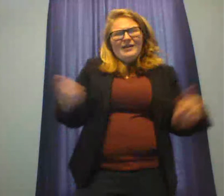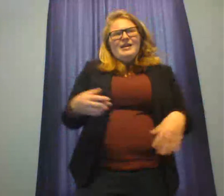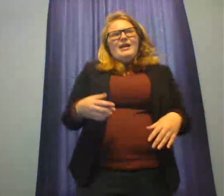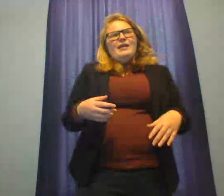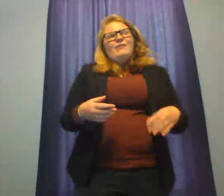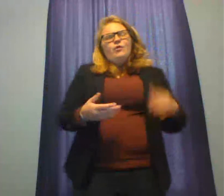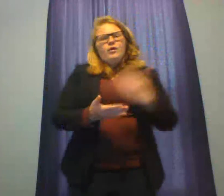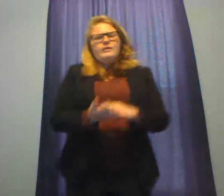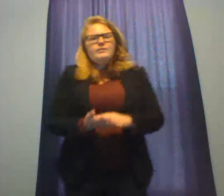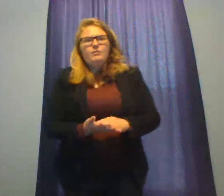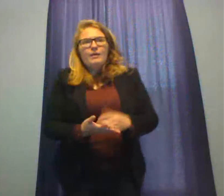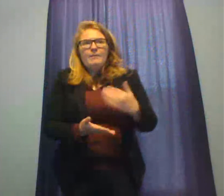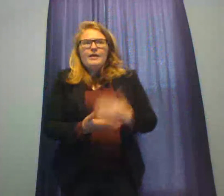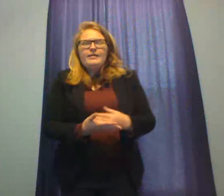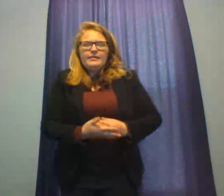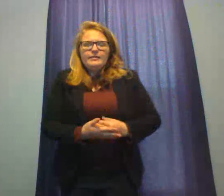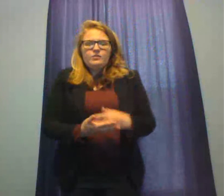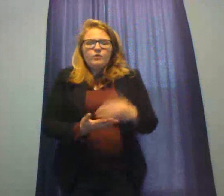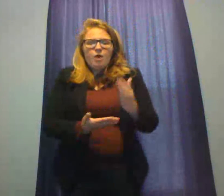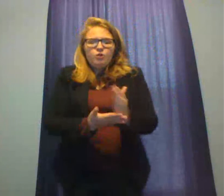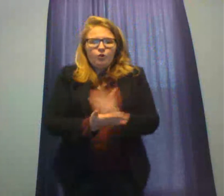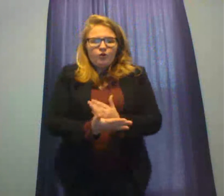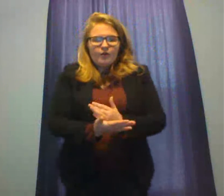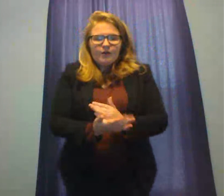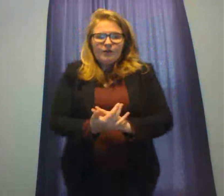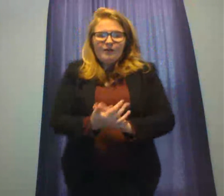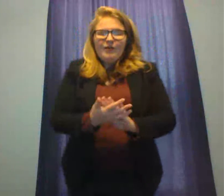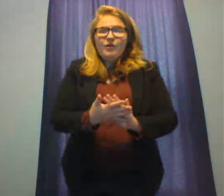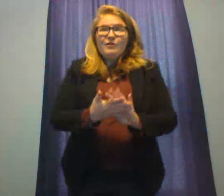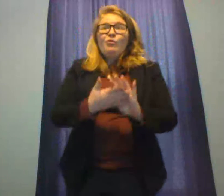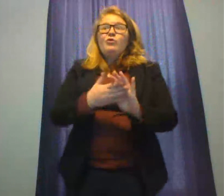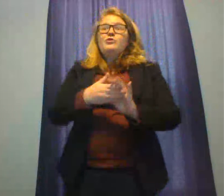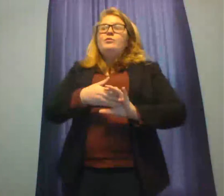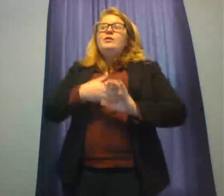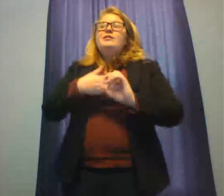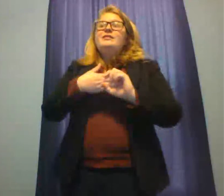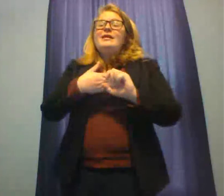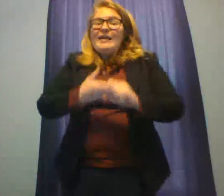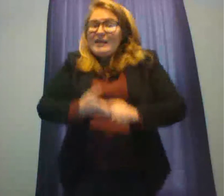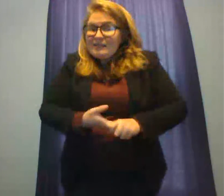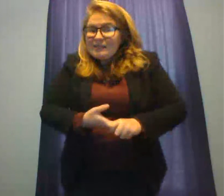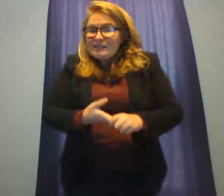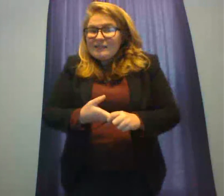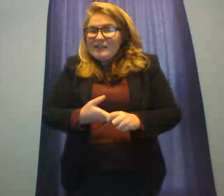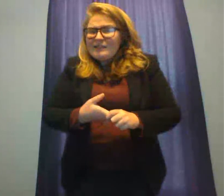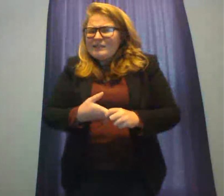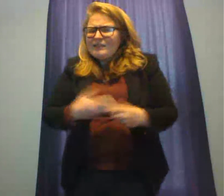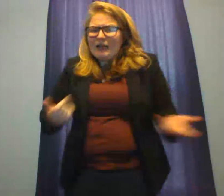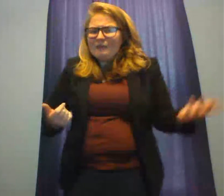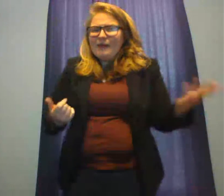And if I organized my main ideas into a logical order, it could lead her more to say yes than deny my